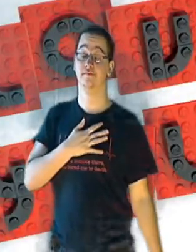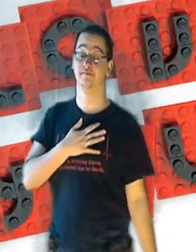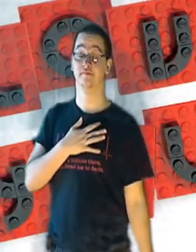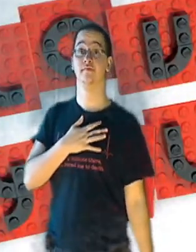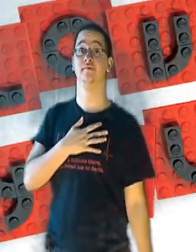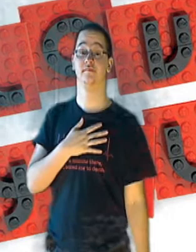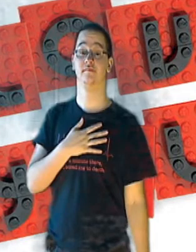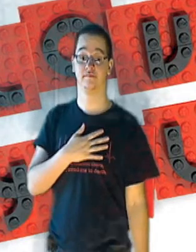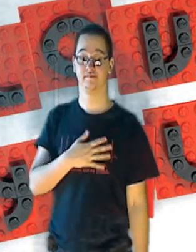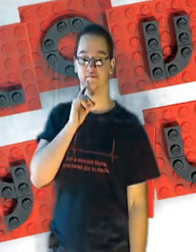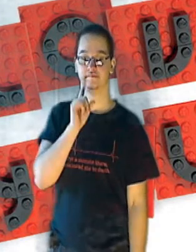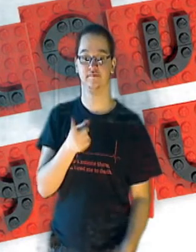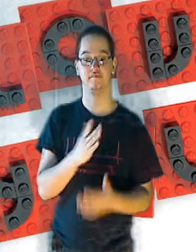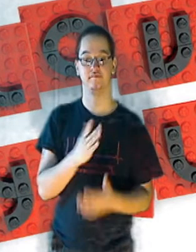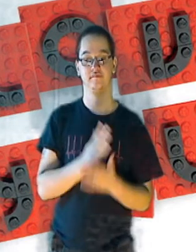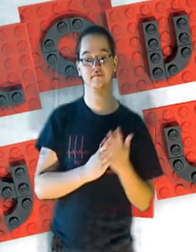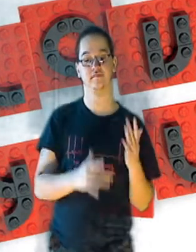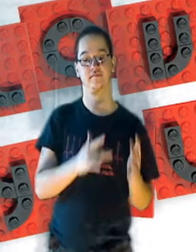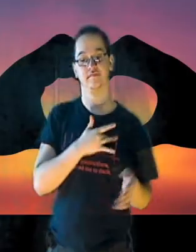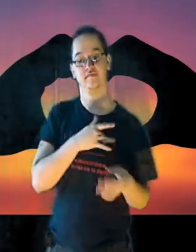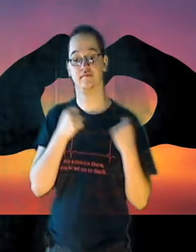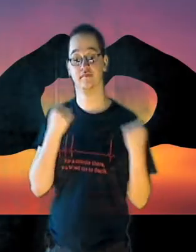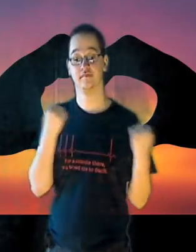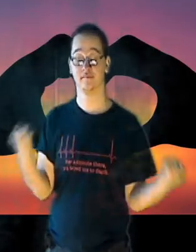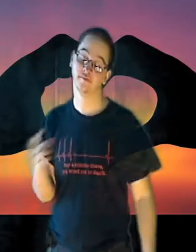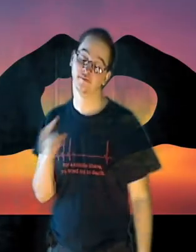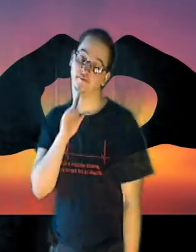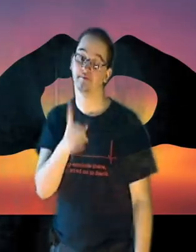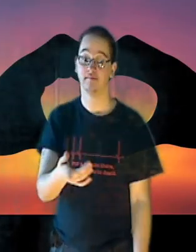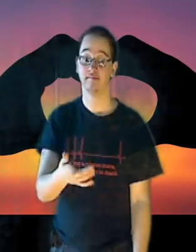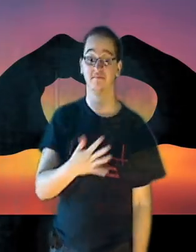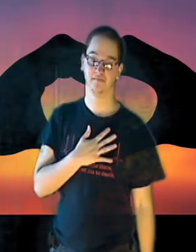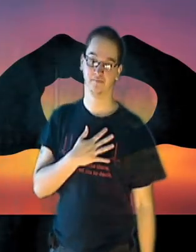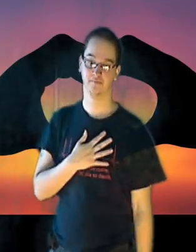If you're be somebody's heartbreak Be mine